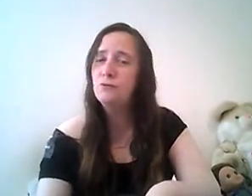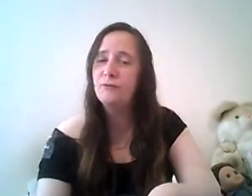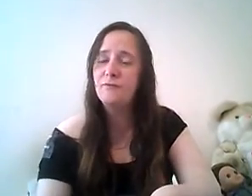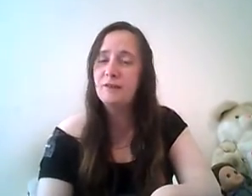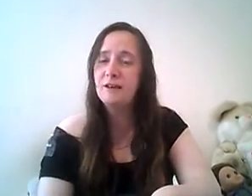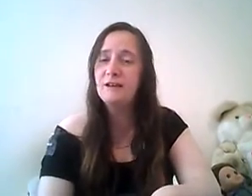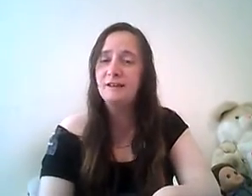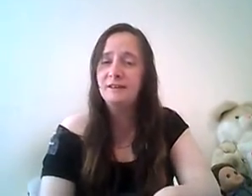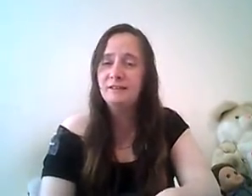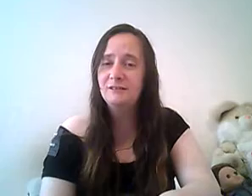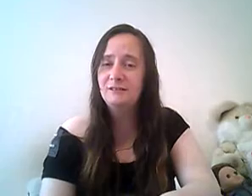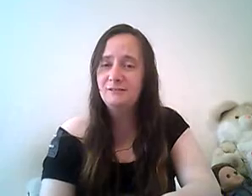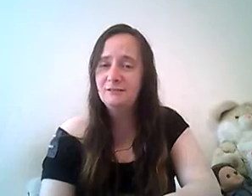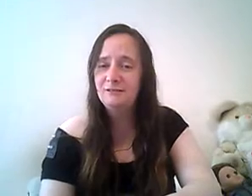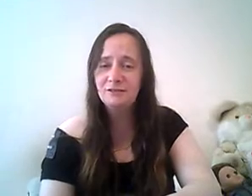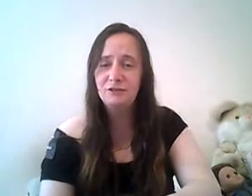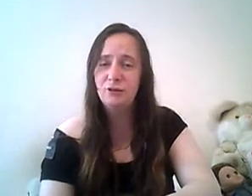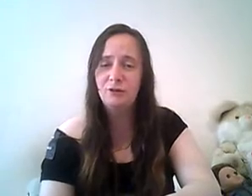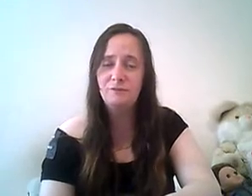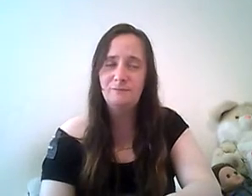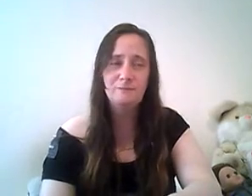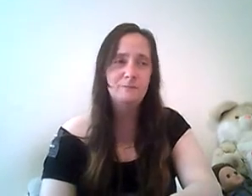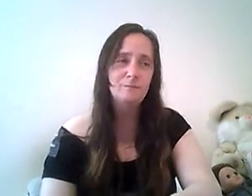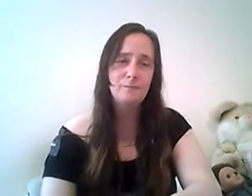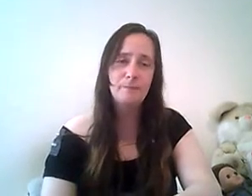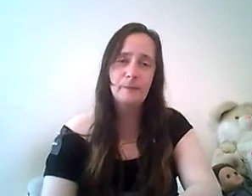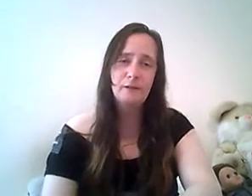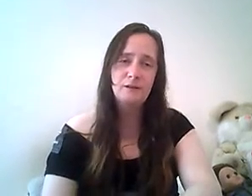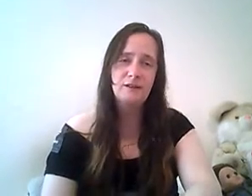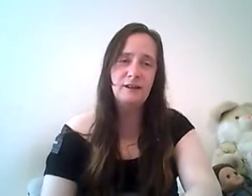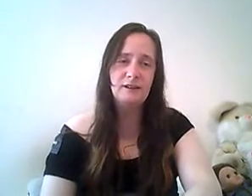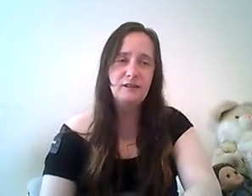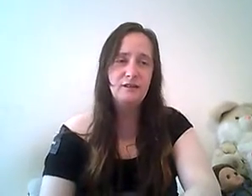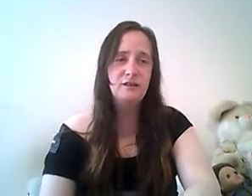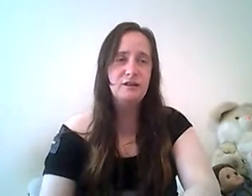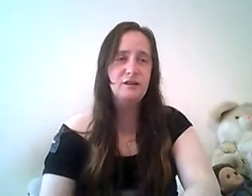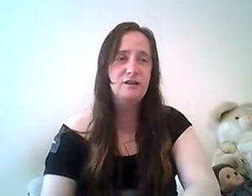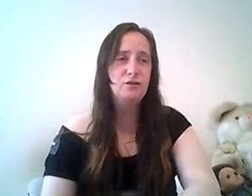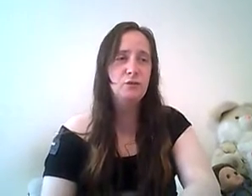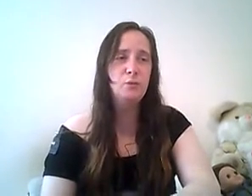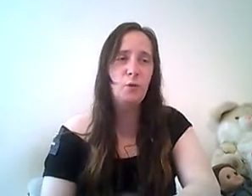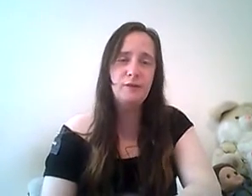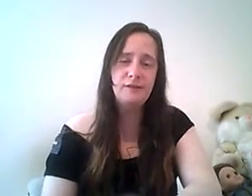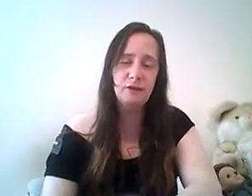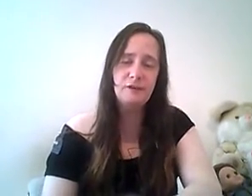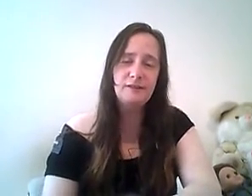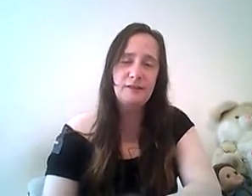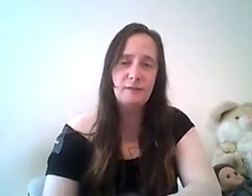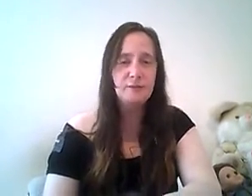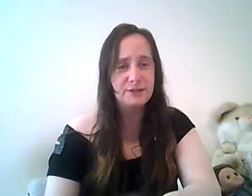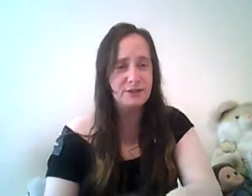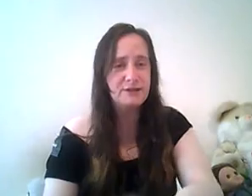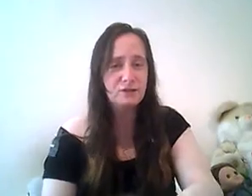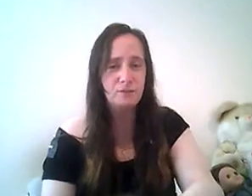fear for the guy it's not like he's only wanted or needed when she needs him